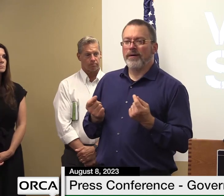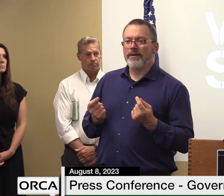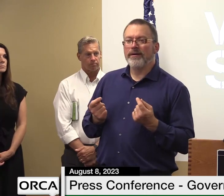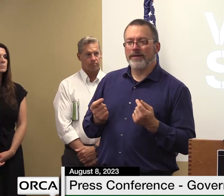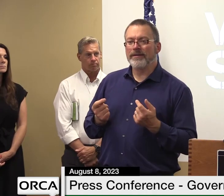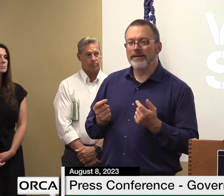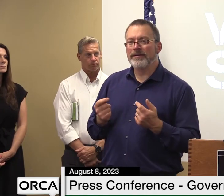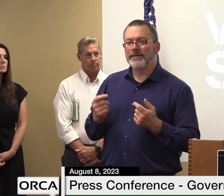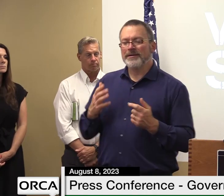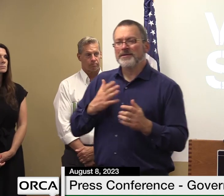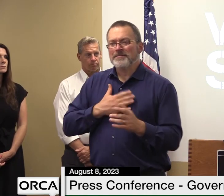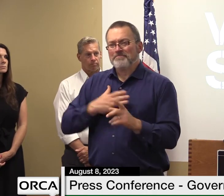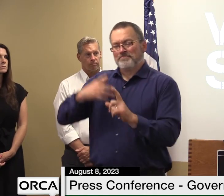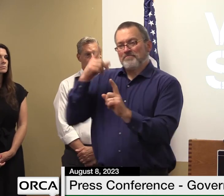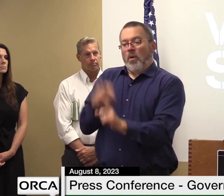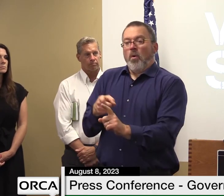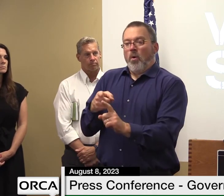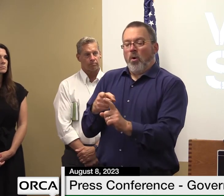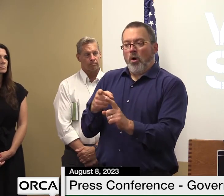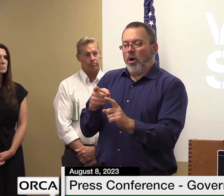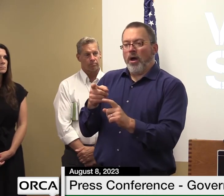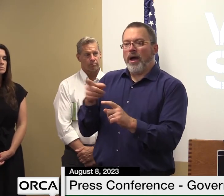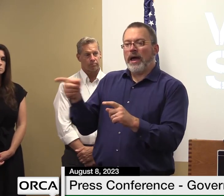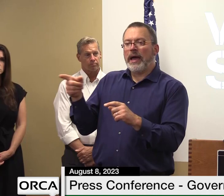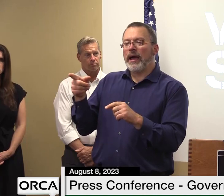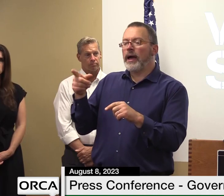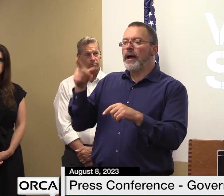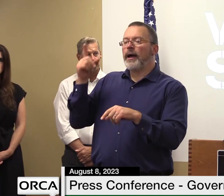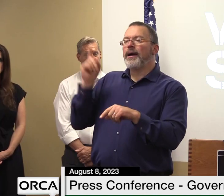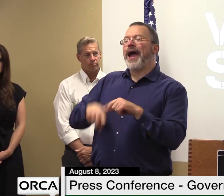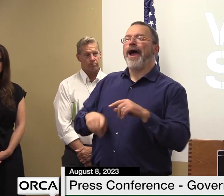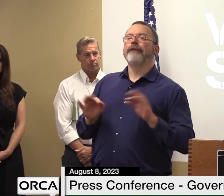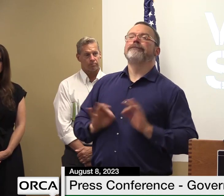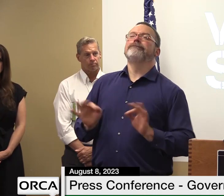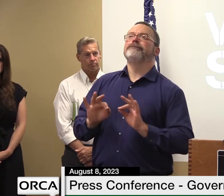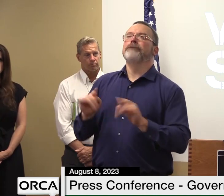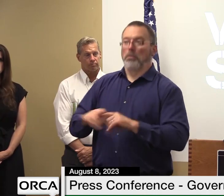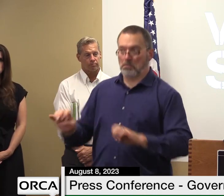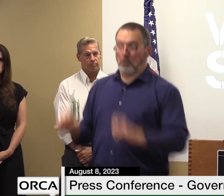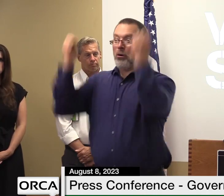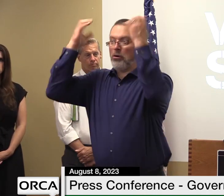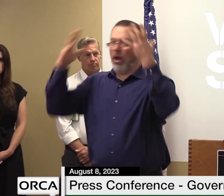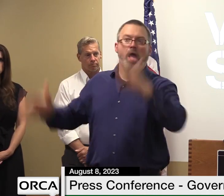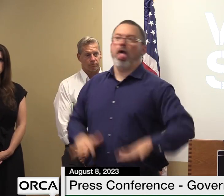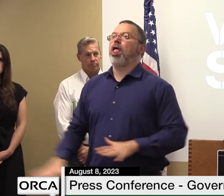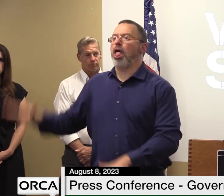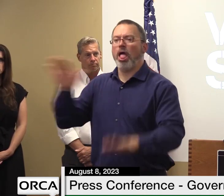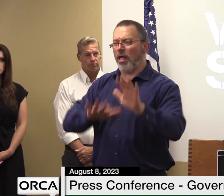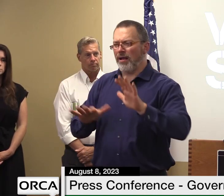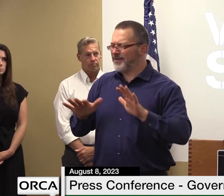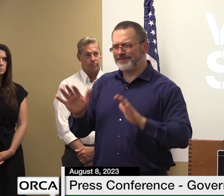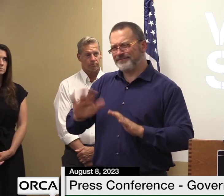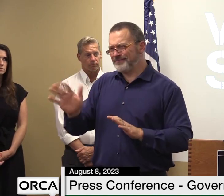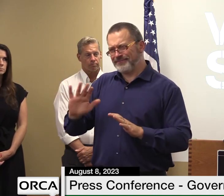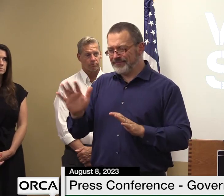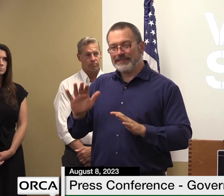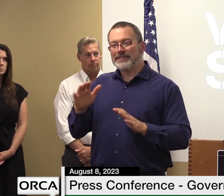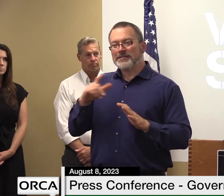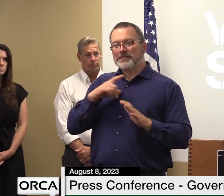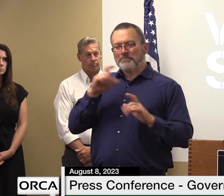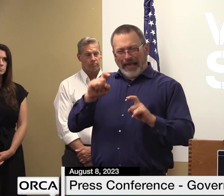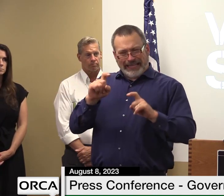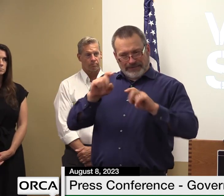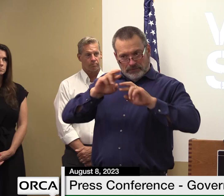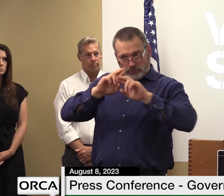you can't have you can't be on uh emergency status 24 7 365. you have to have a means to